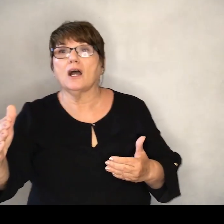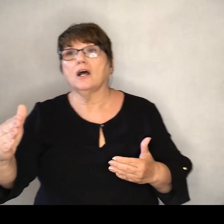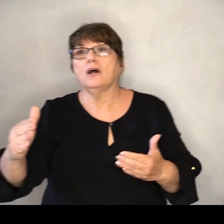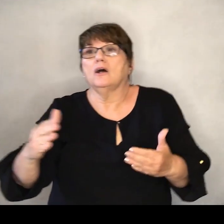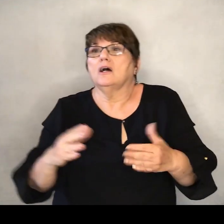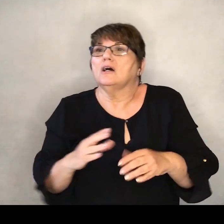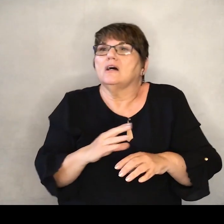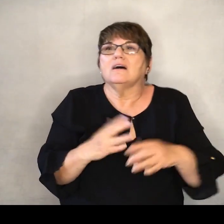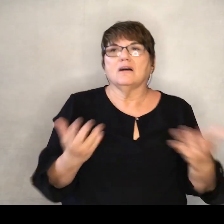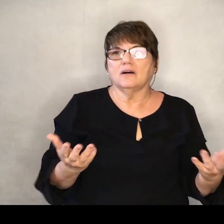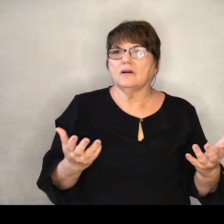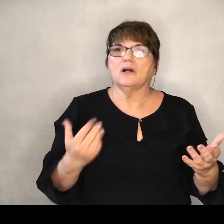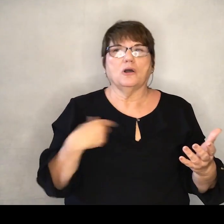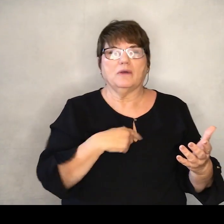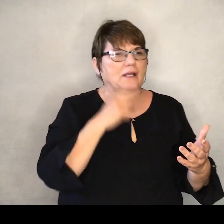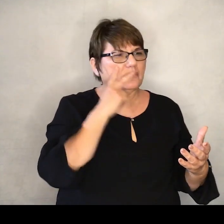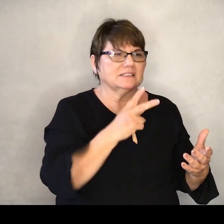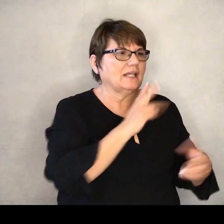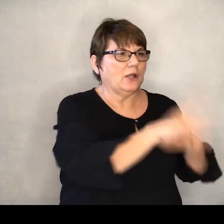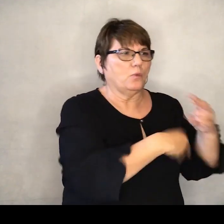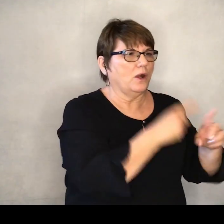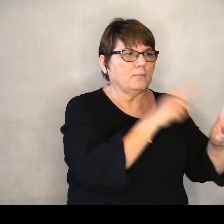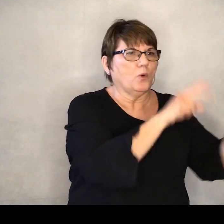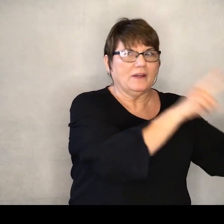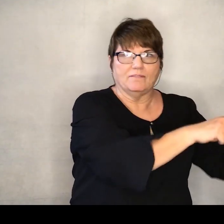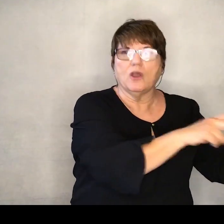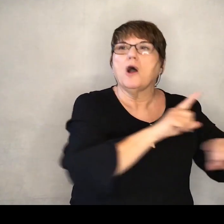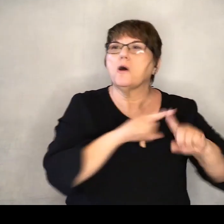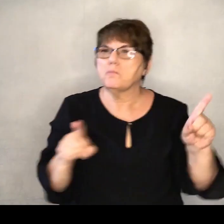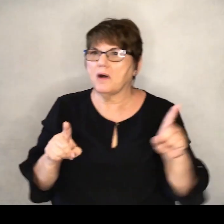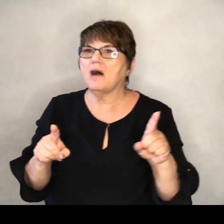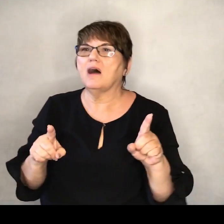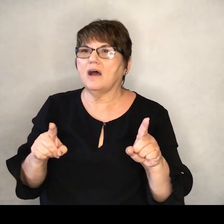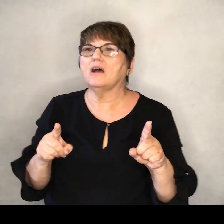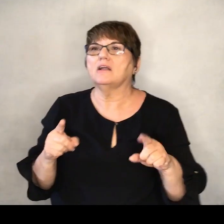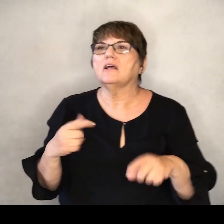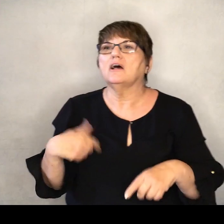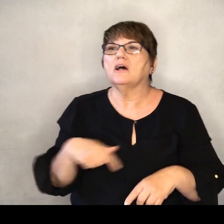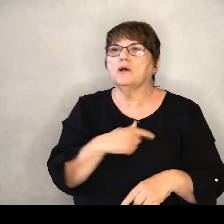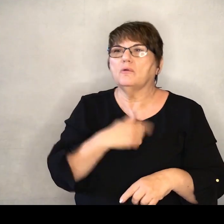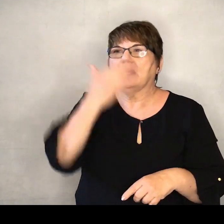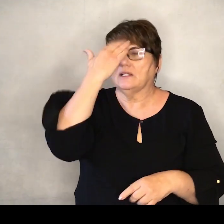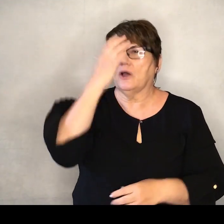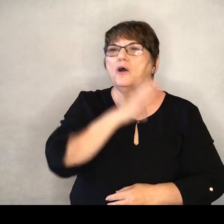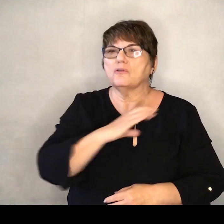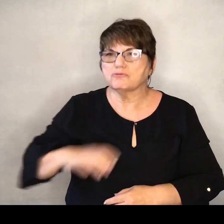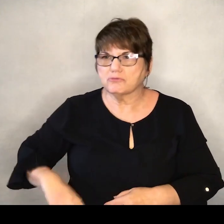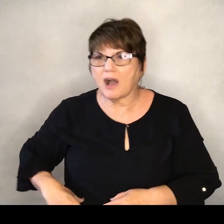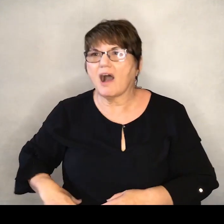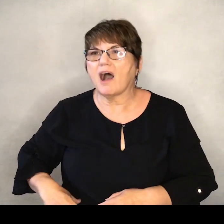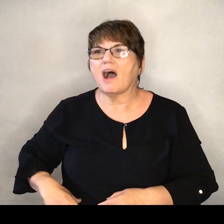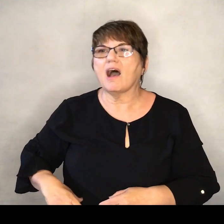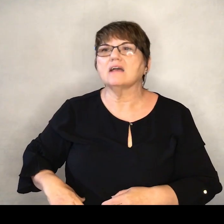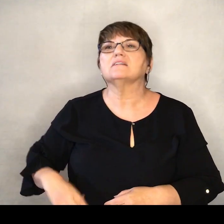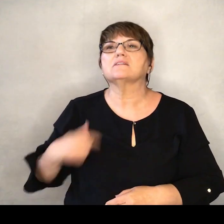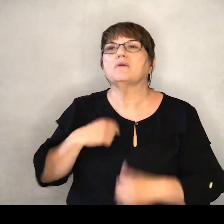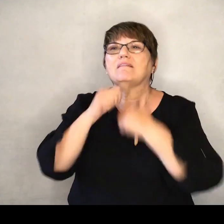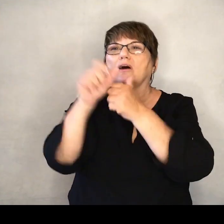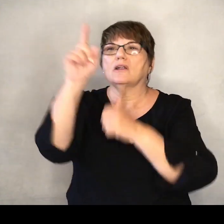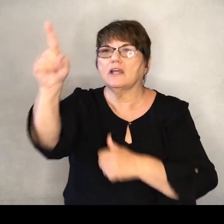no one from a worldly point of view. But we once regarded Christ in this way. We do so no longer.